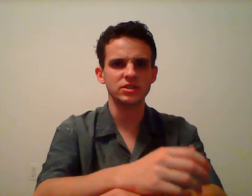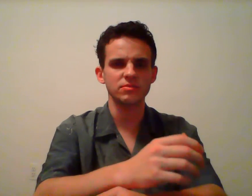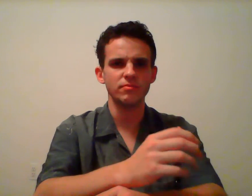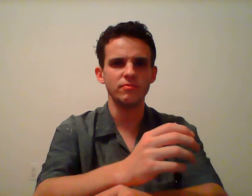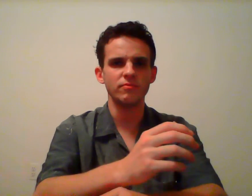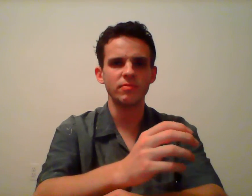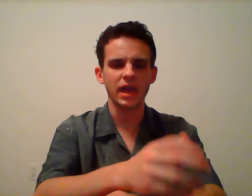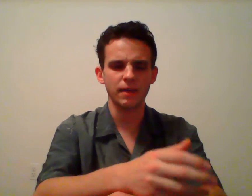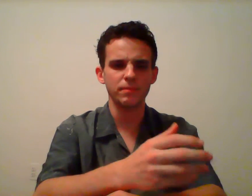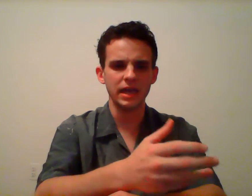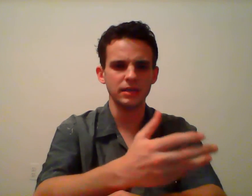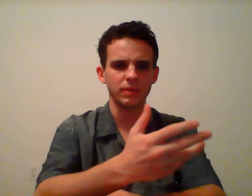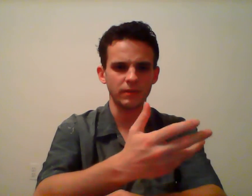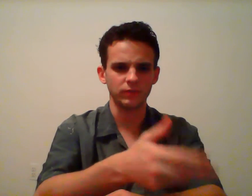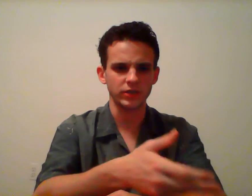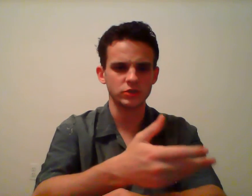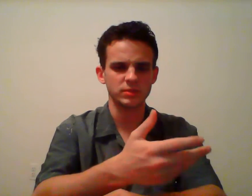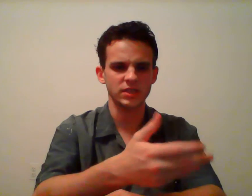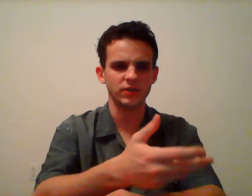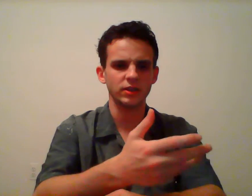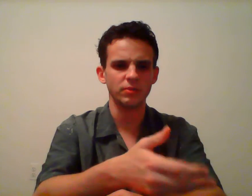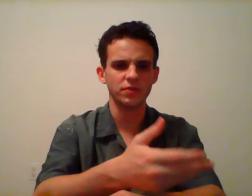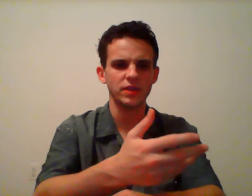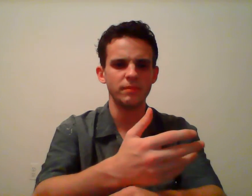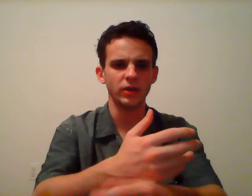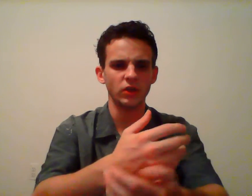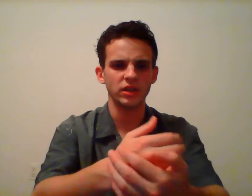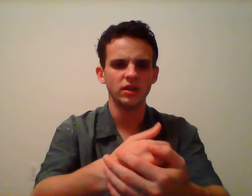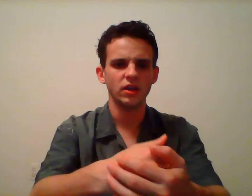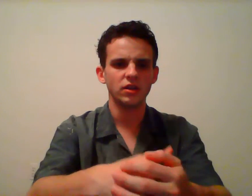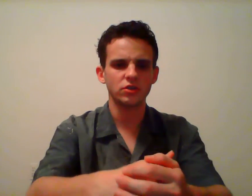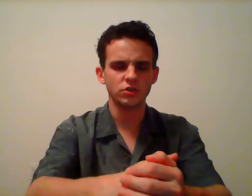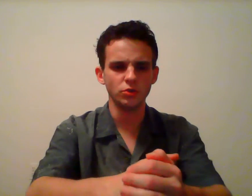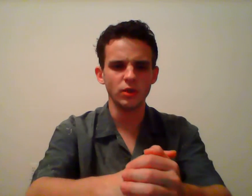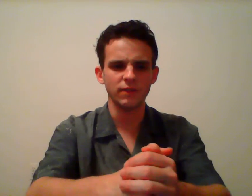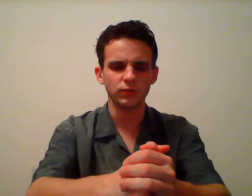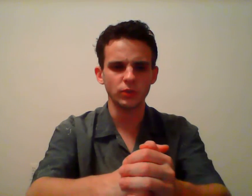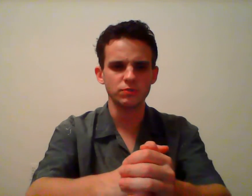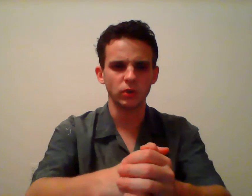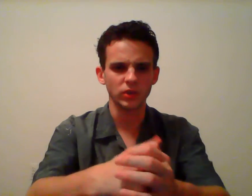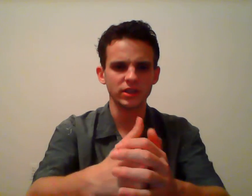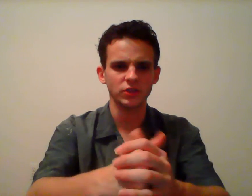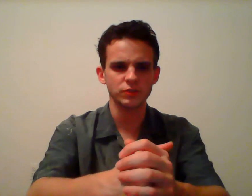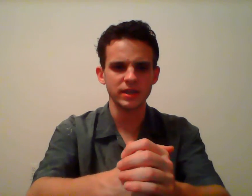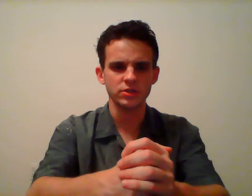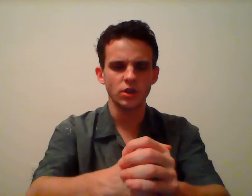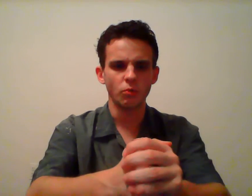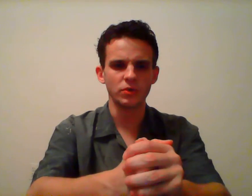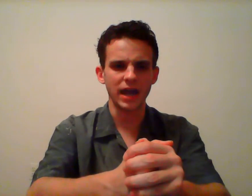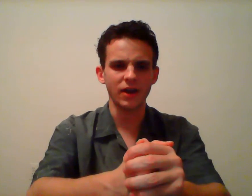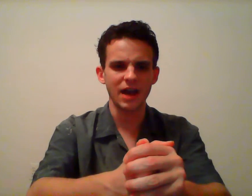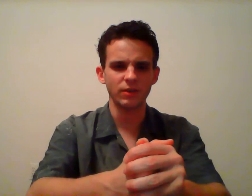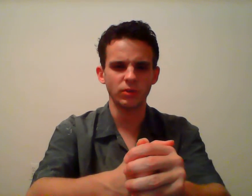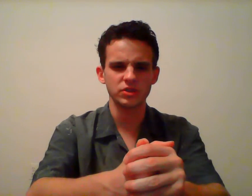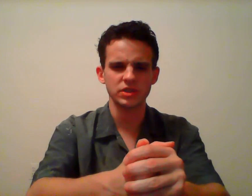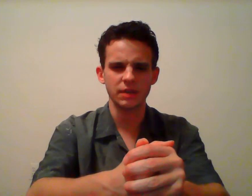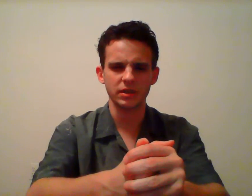campaign pamphlets, specifically with the ability to influence political speech without having one's name